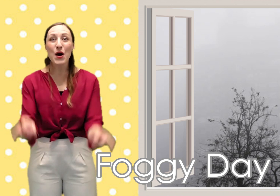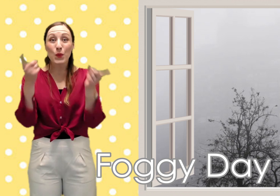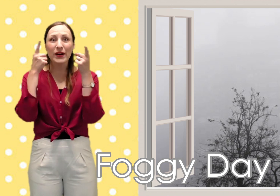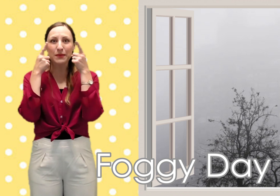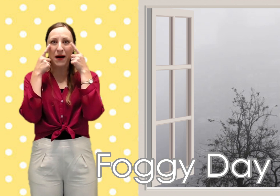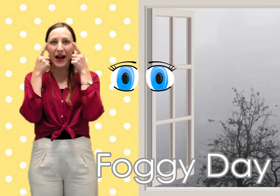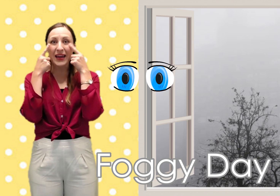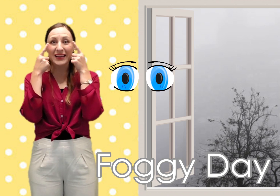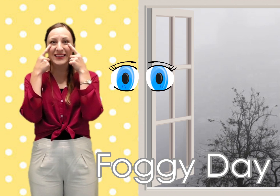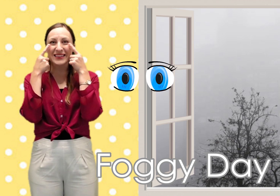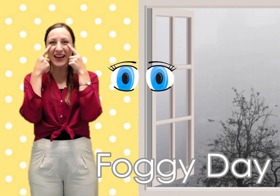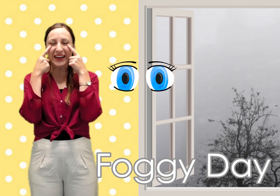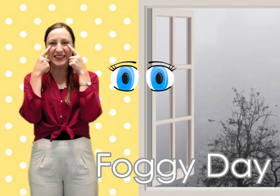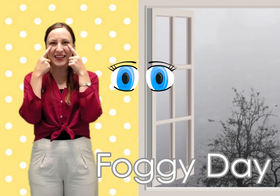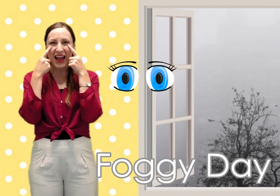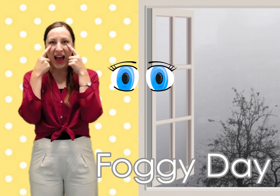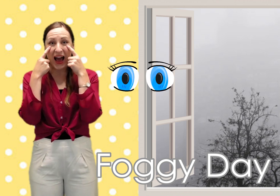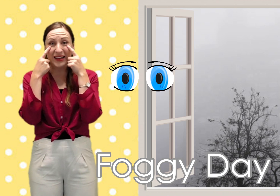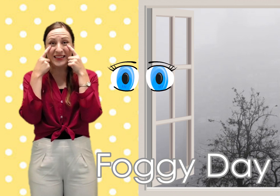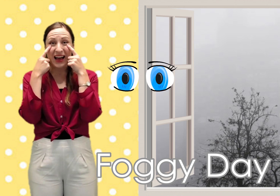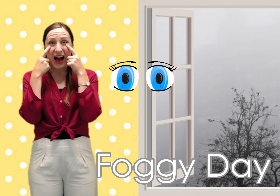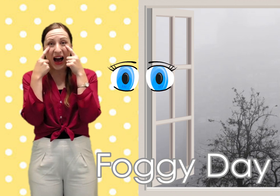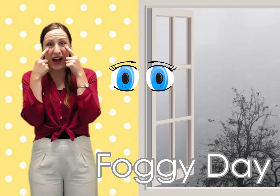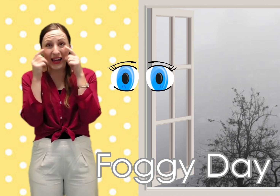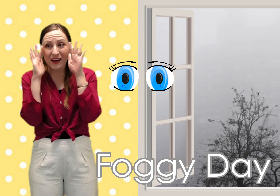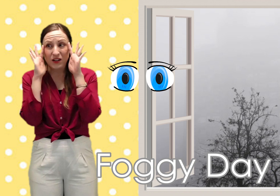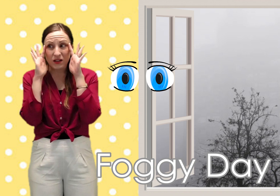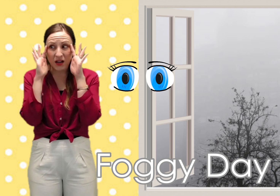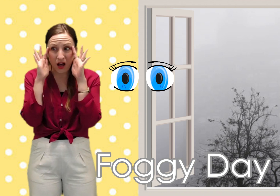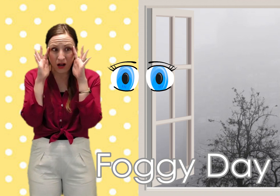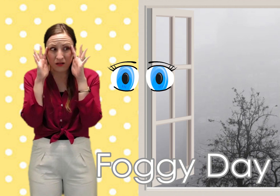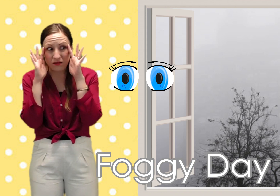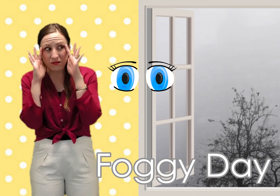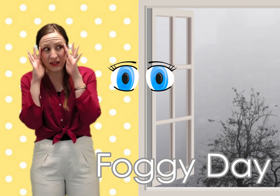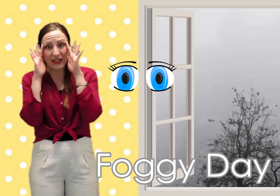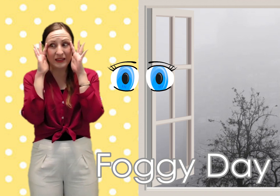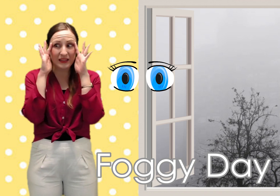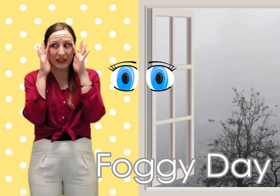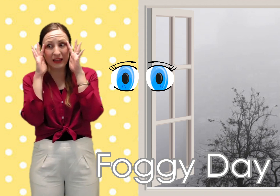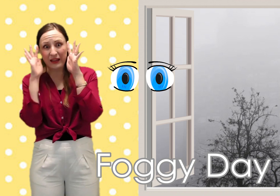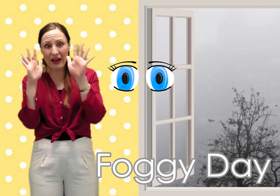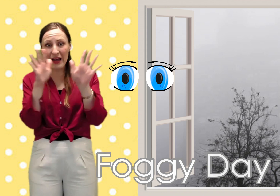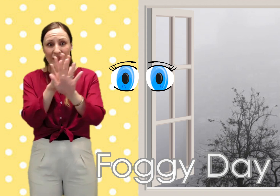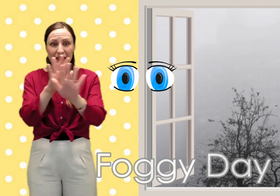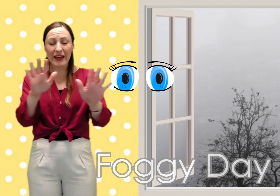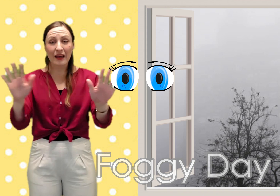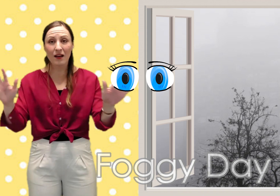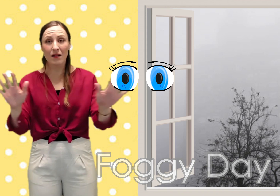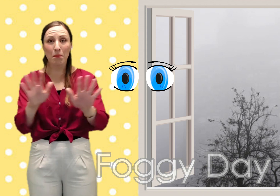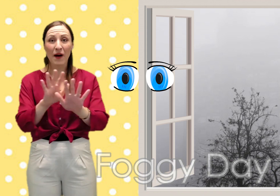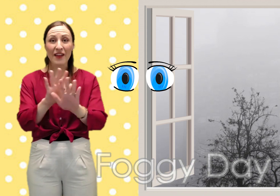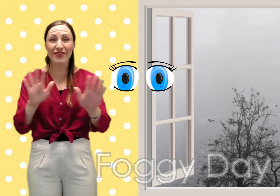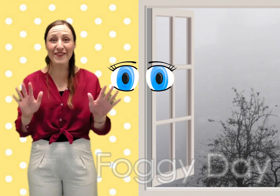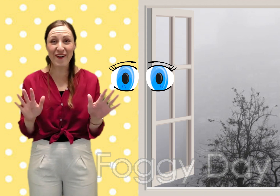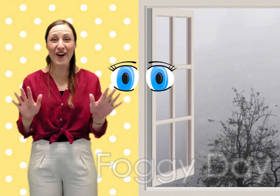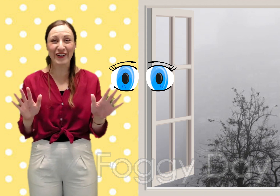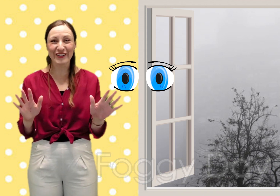with my sight as i can't really see anything but the fog